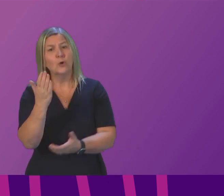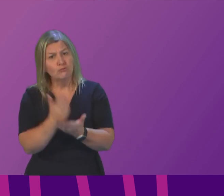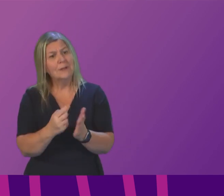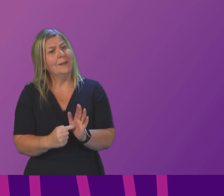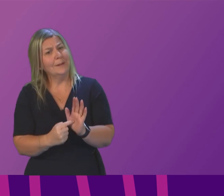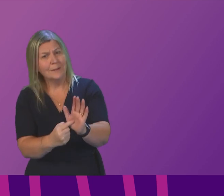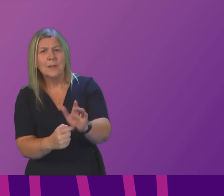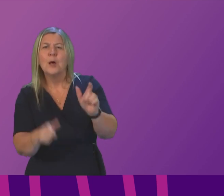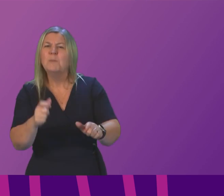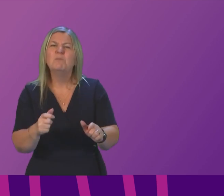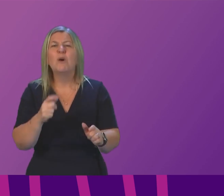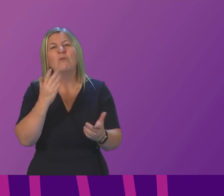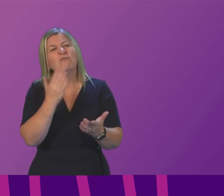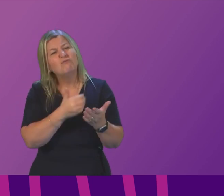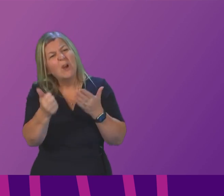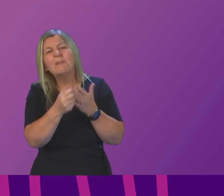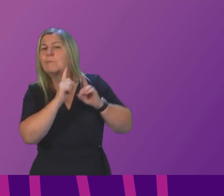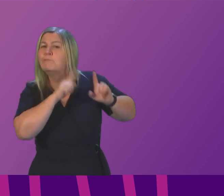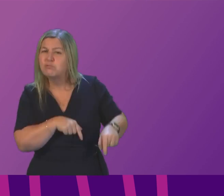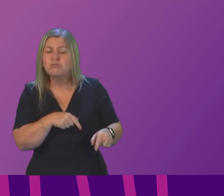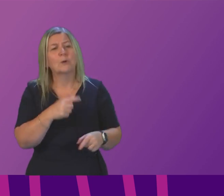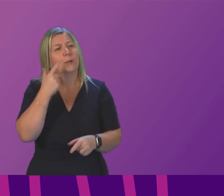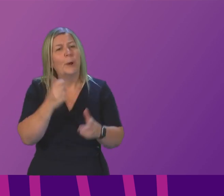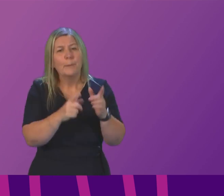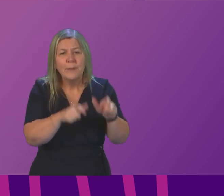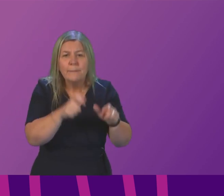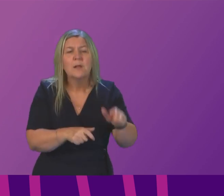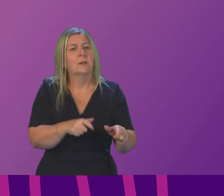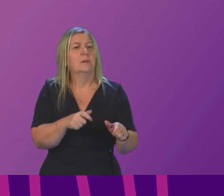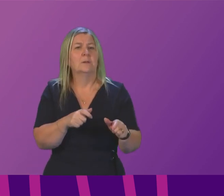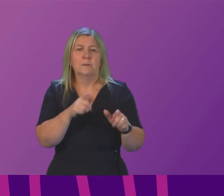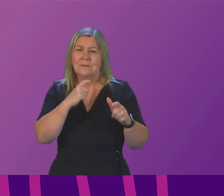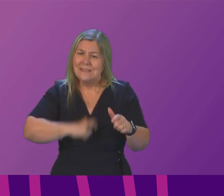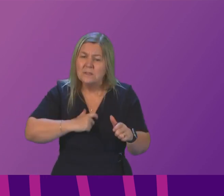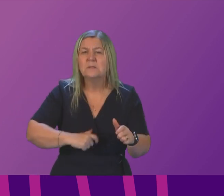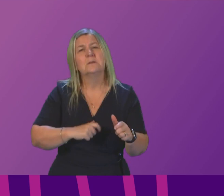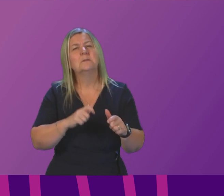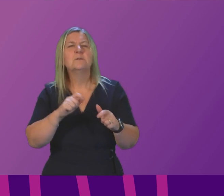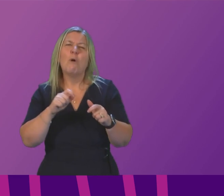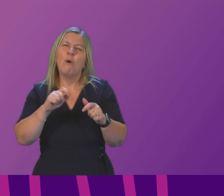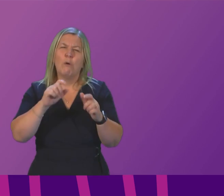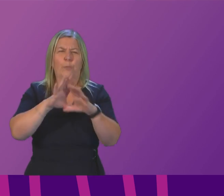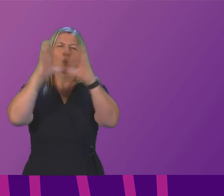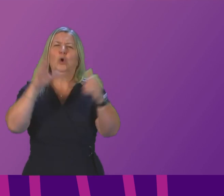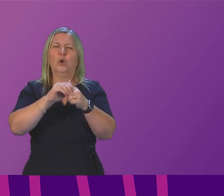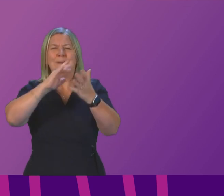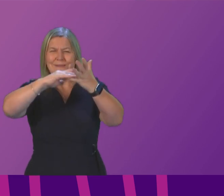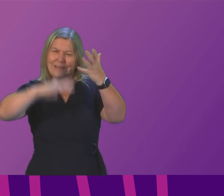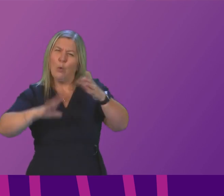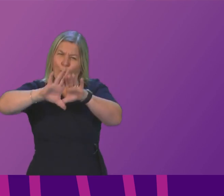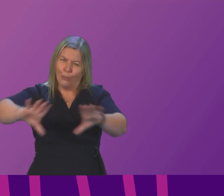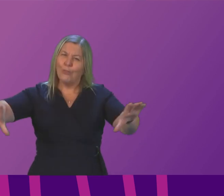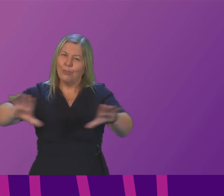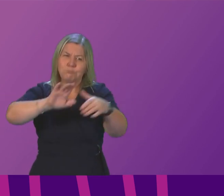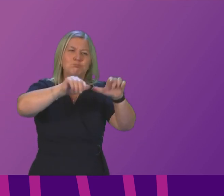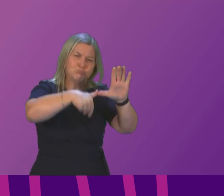unheard voices including citizens young people and those from the global south first minister the Scottish government is